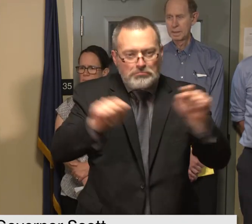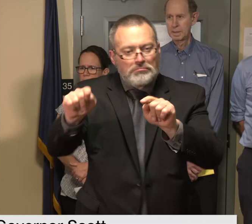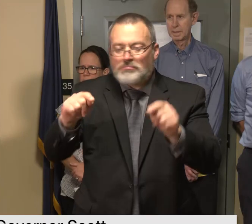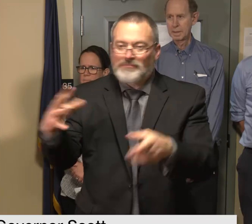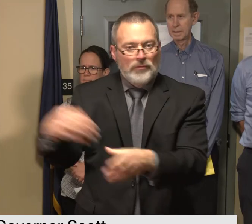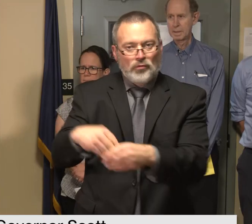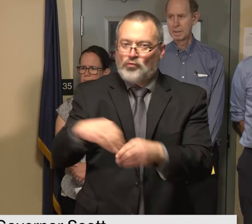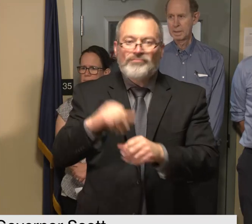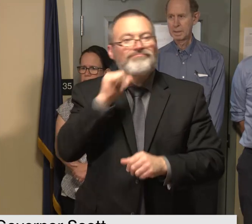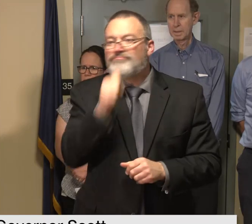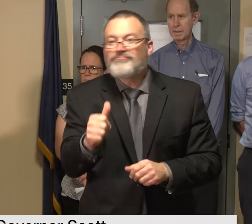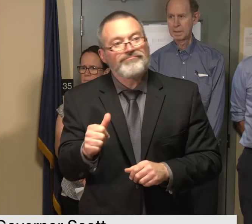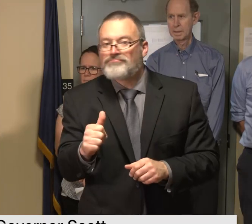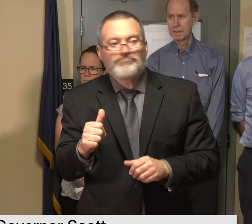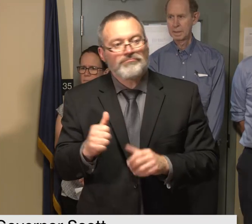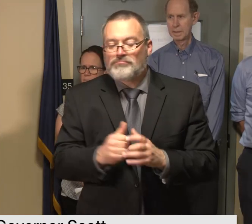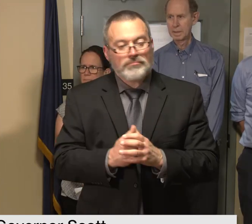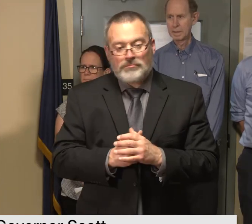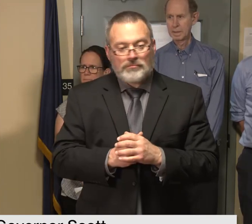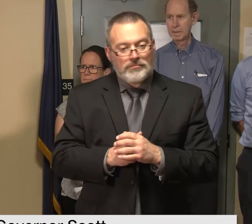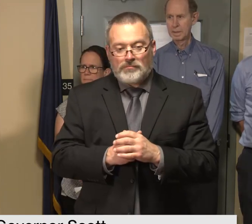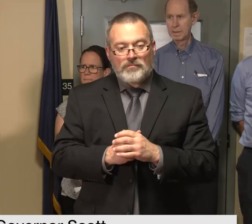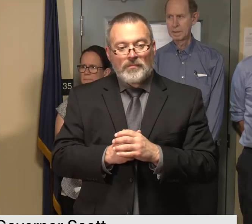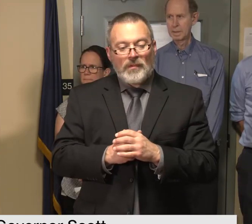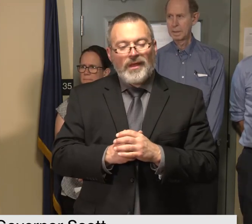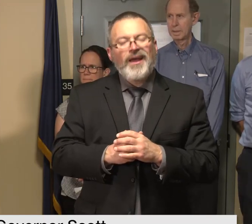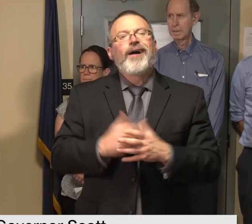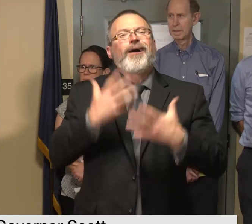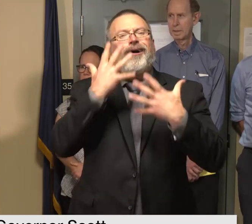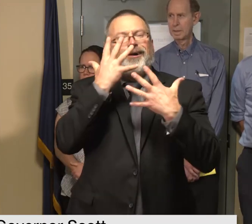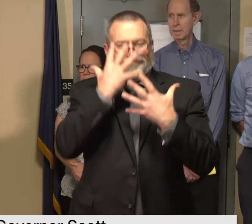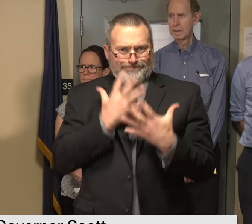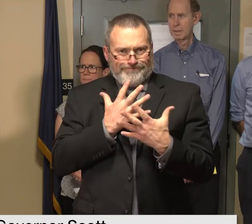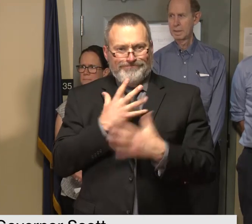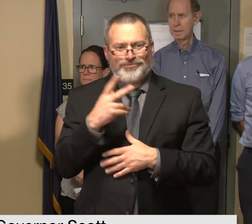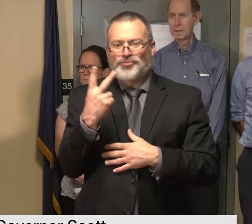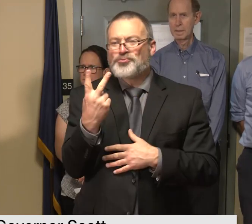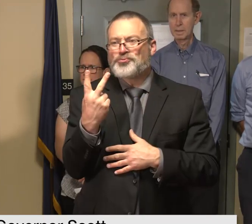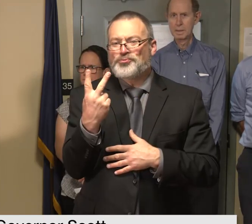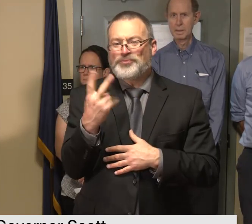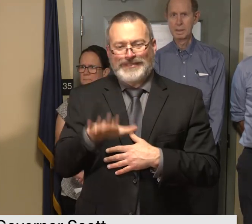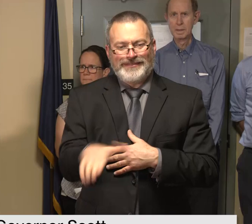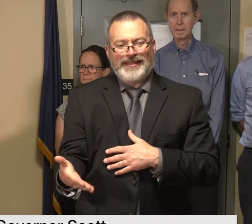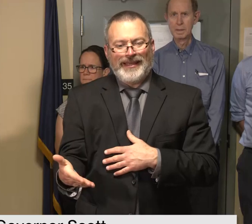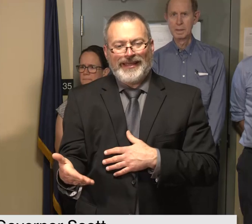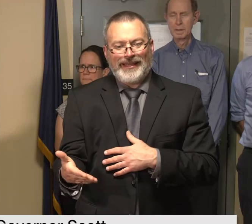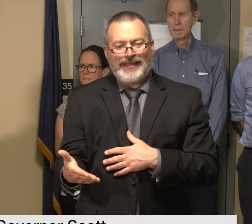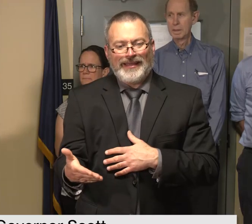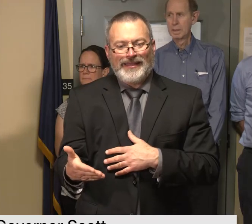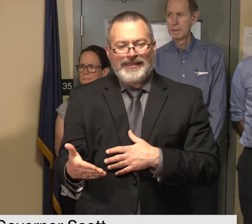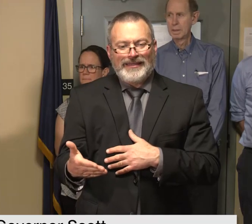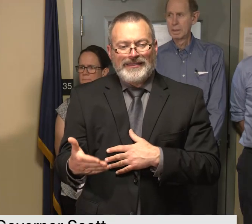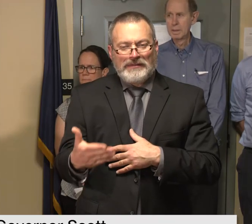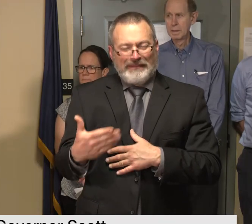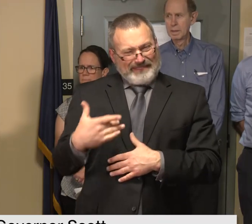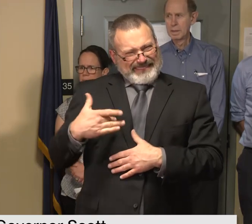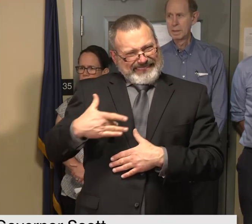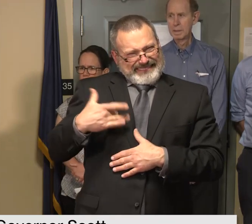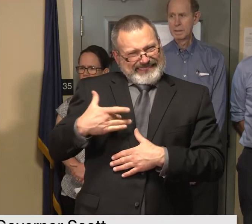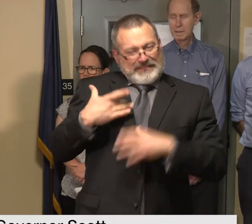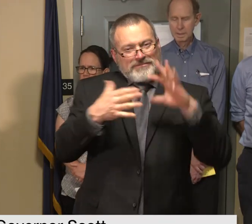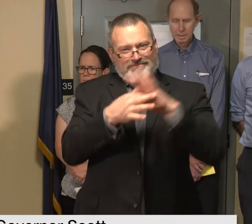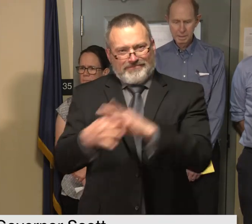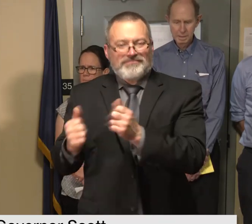morning we are aware of two deaths that appear to be weather related you have reported on both of them but for the record on